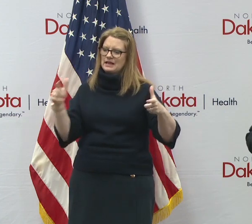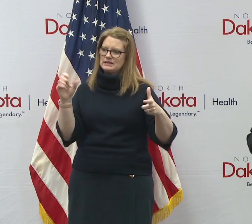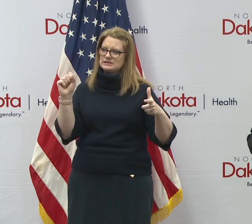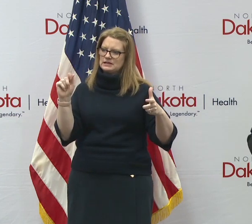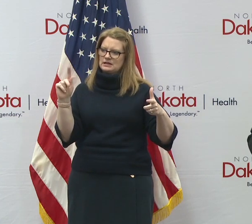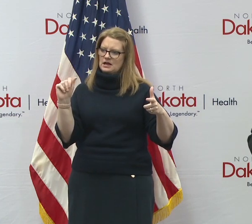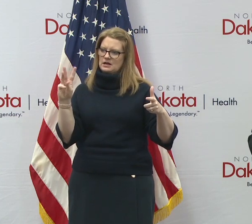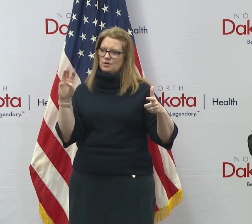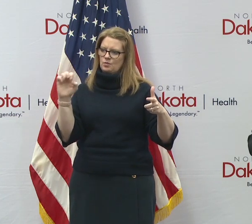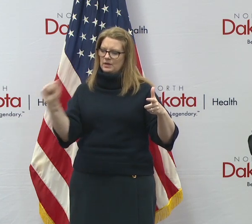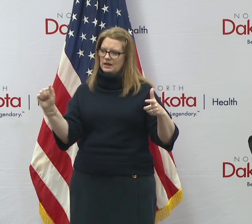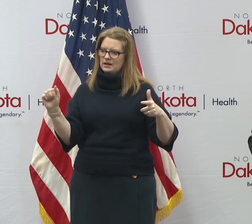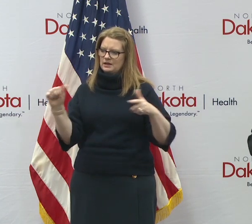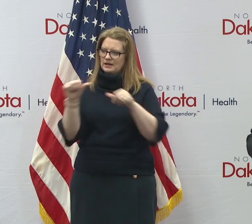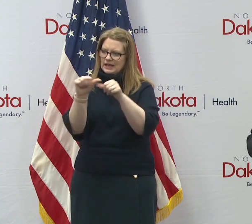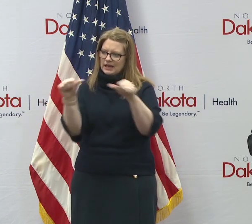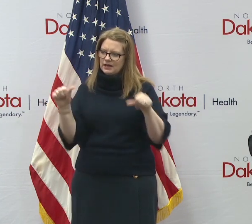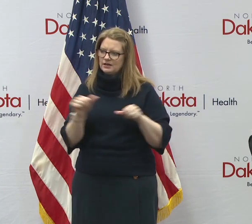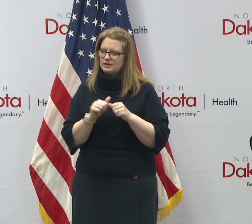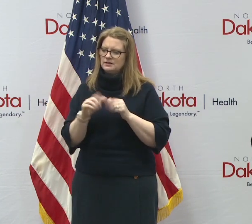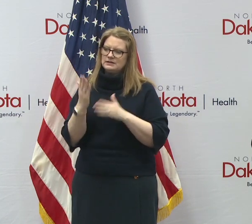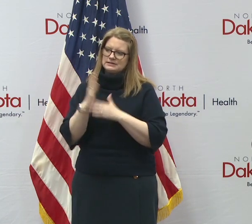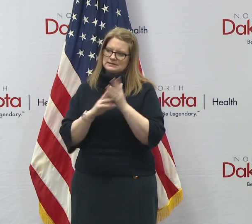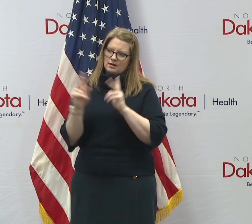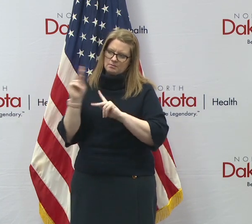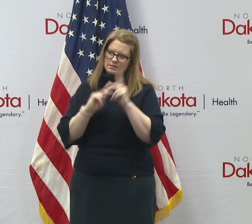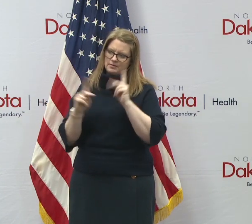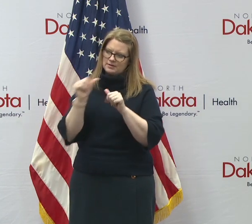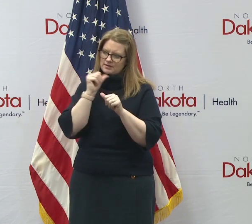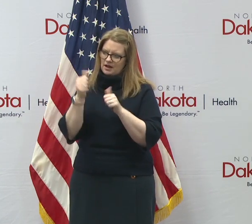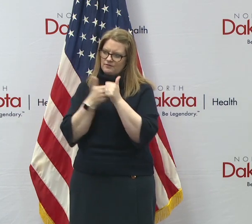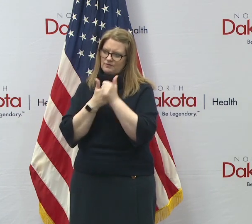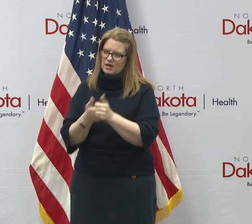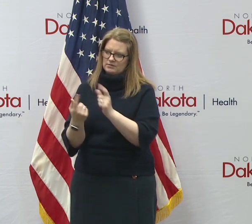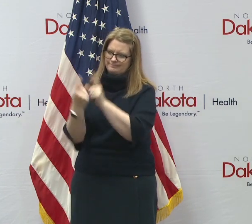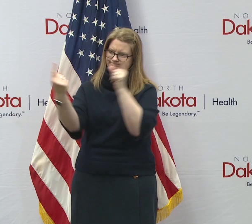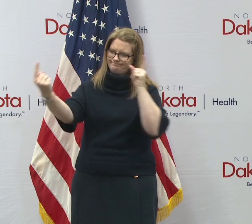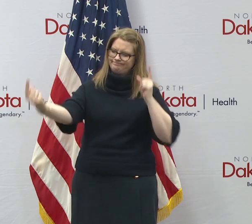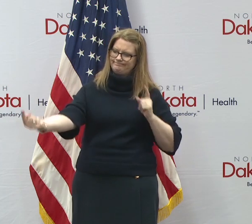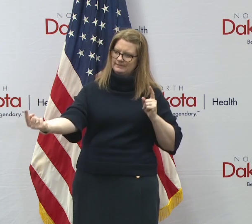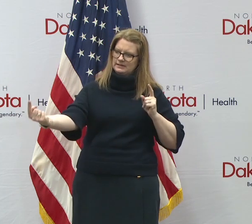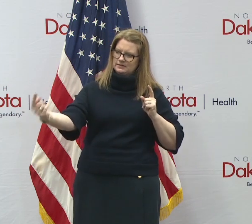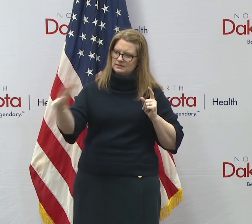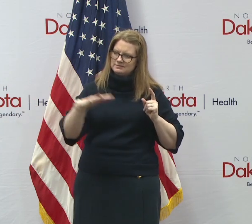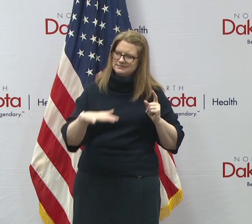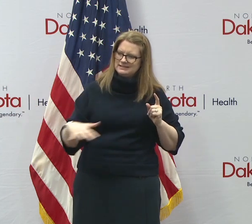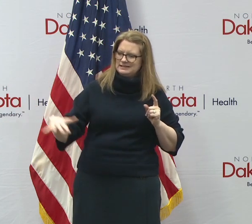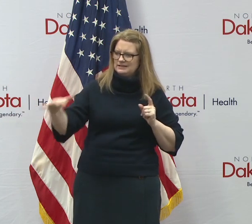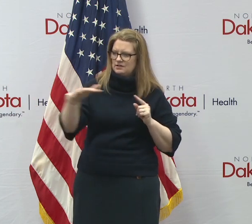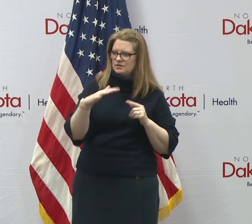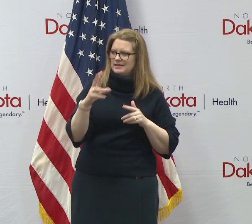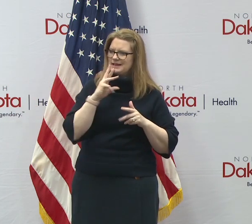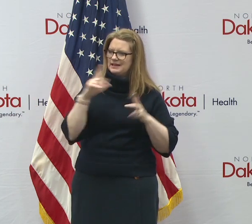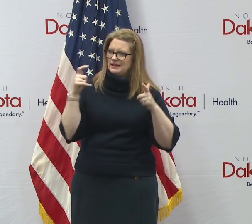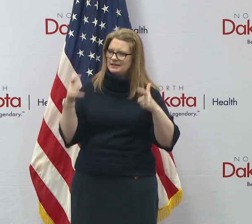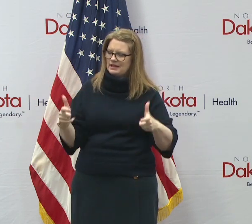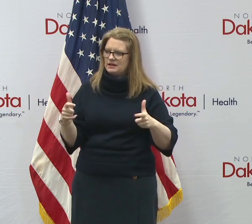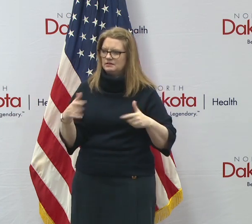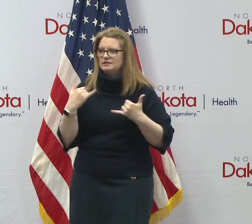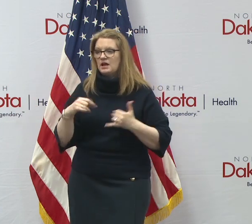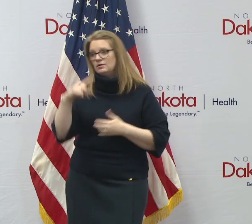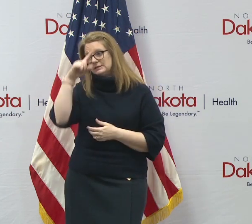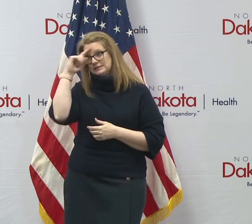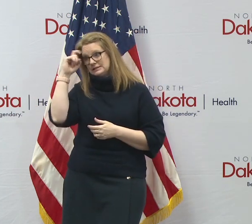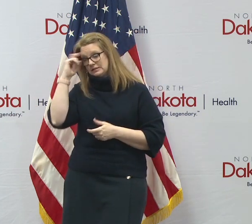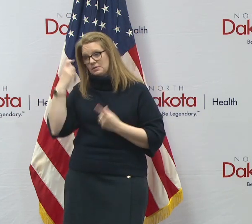concern that people aren't following, following social distancing on and around the lake with summer coming. Has there been any discussions or